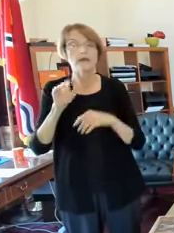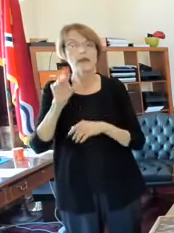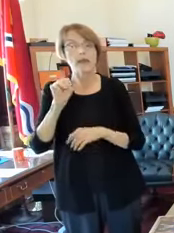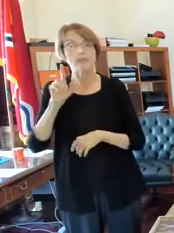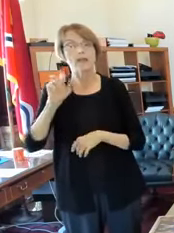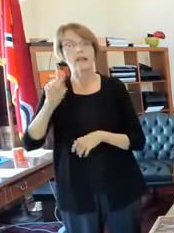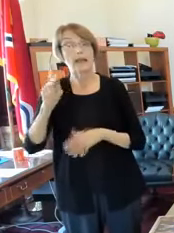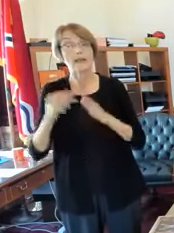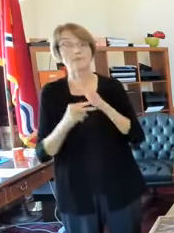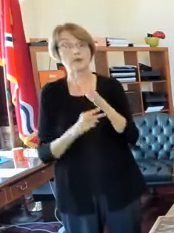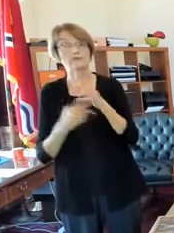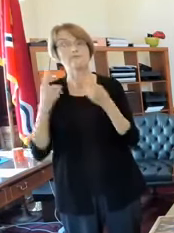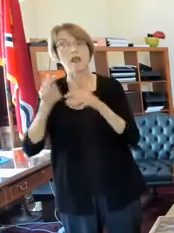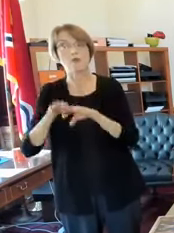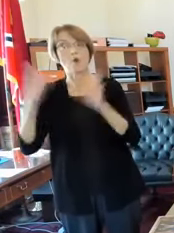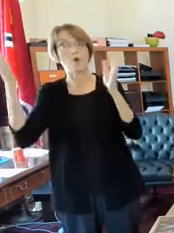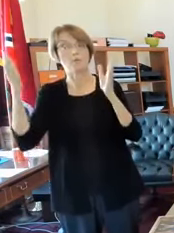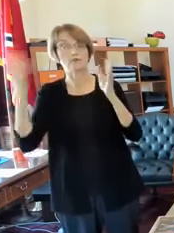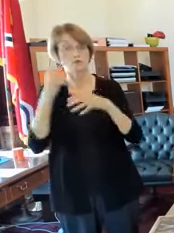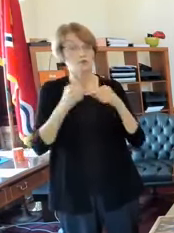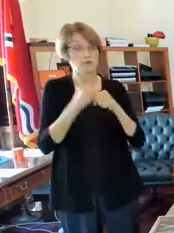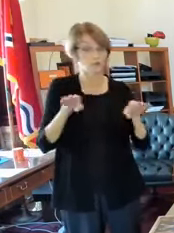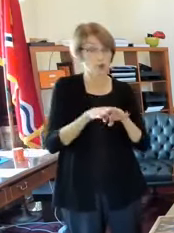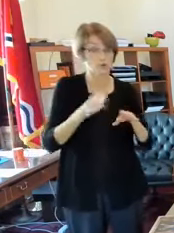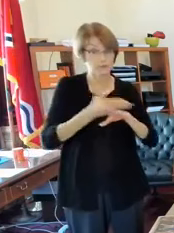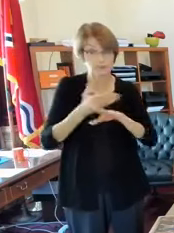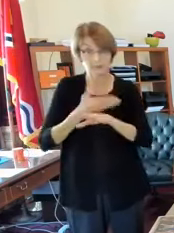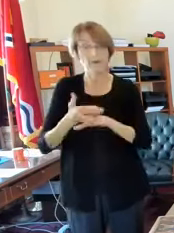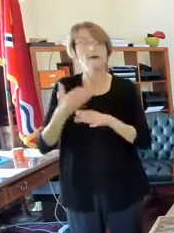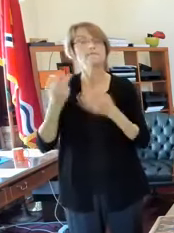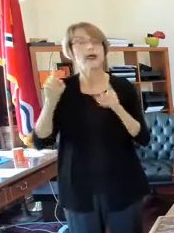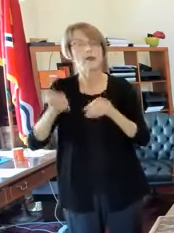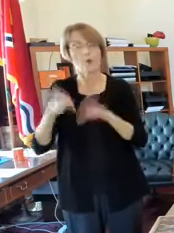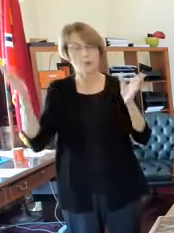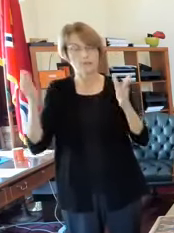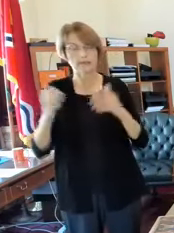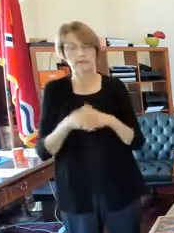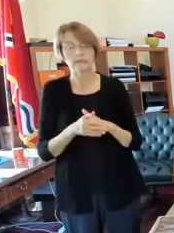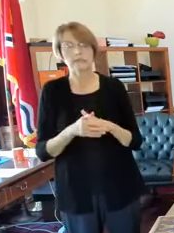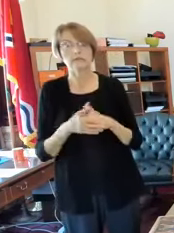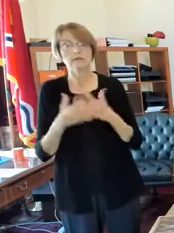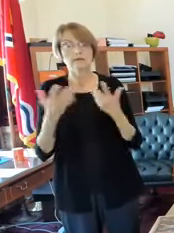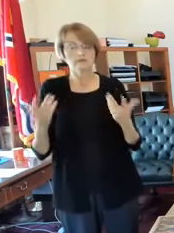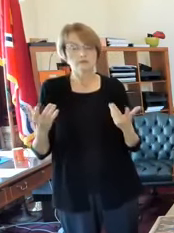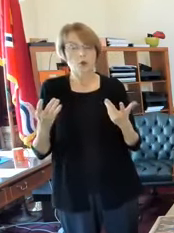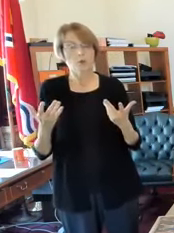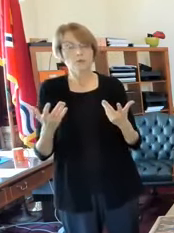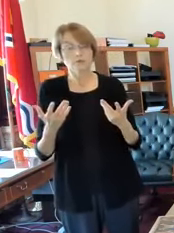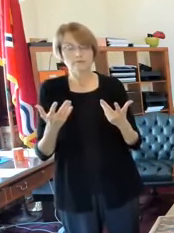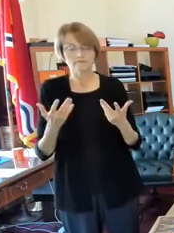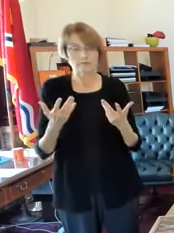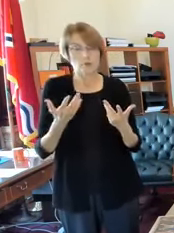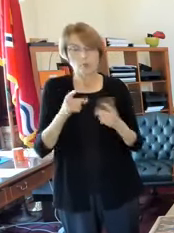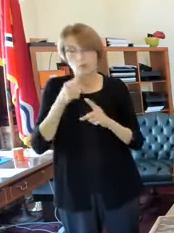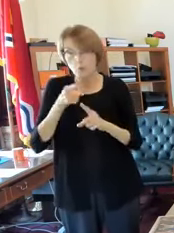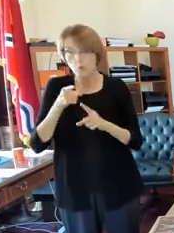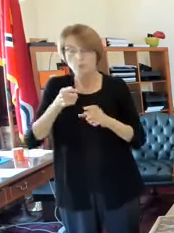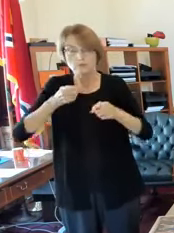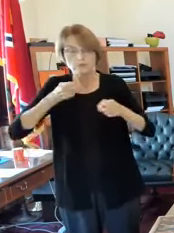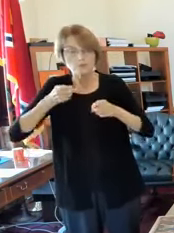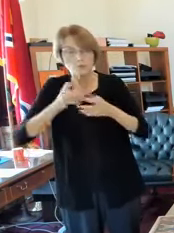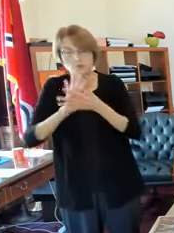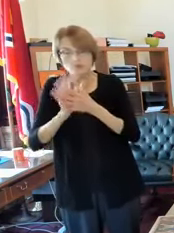And so just as a way of trying to control traffic more and not have folks